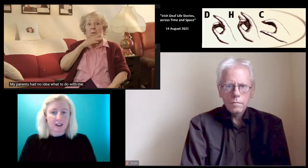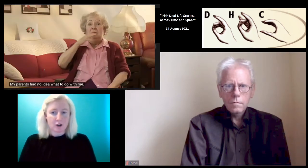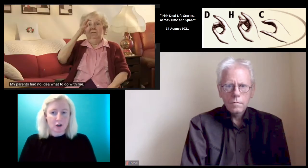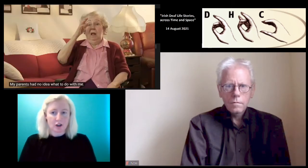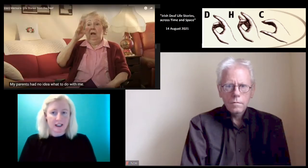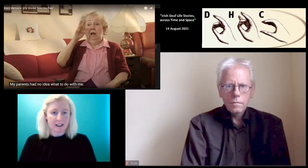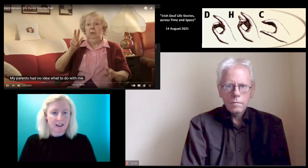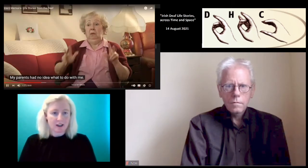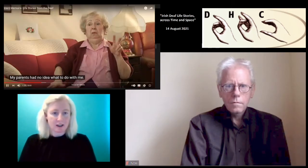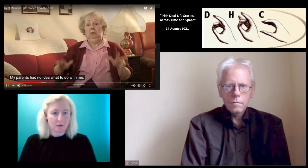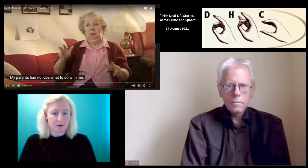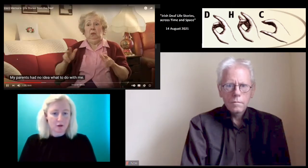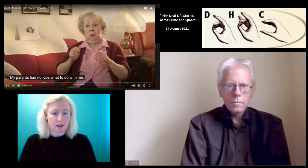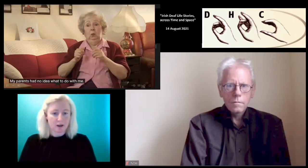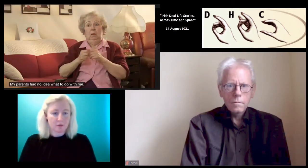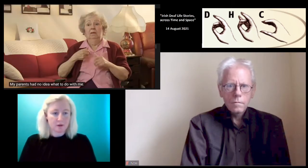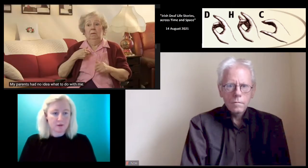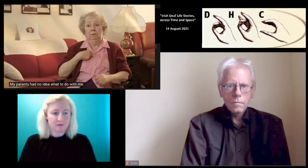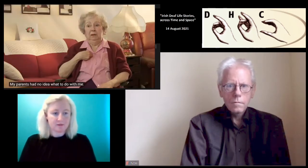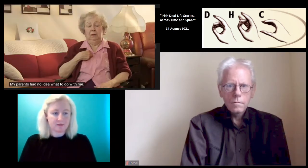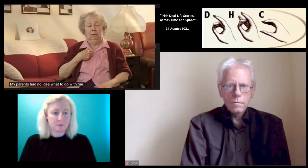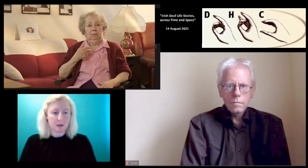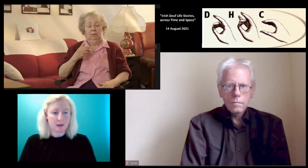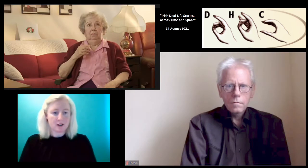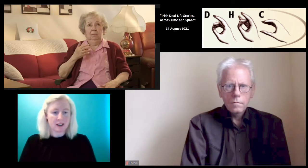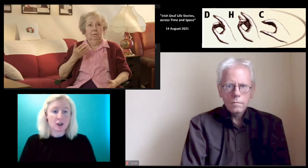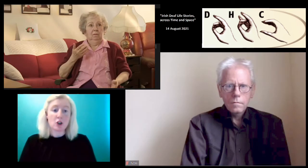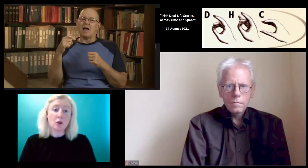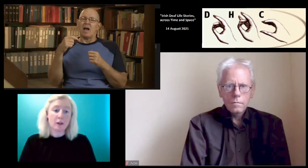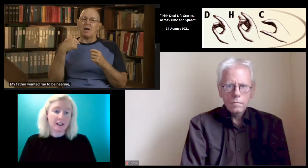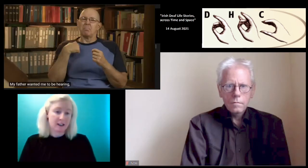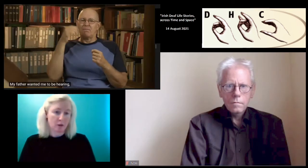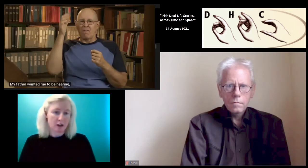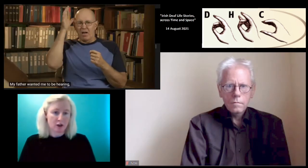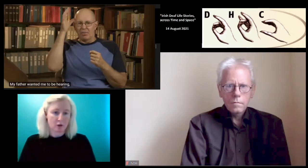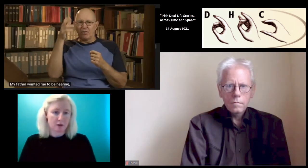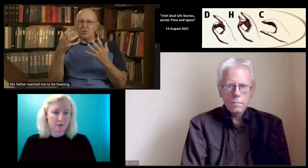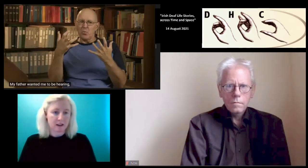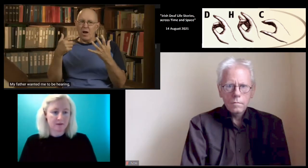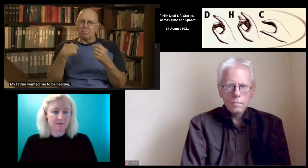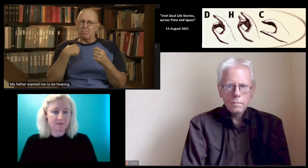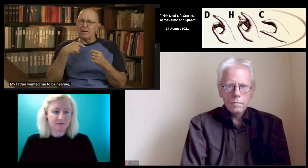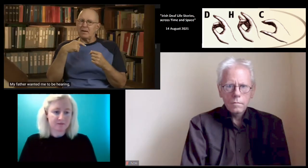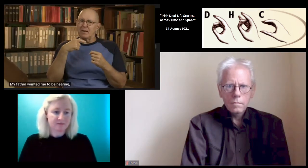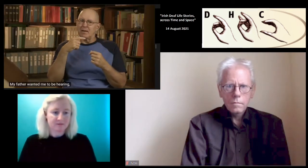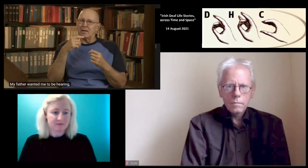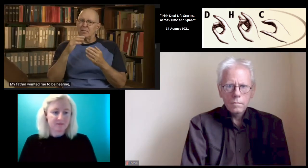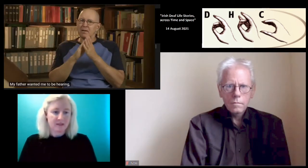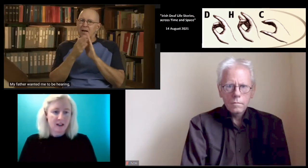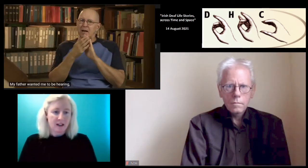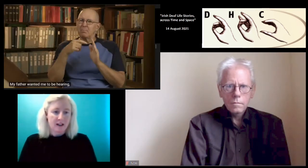I did not understand that as I was growing up. My parents had no idea what to do with me.